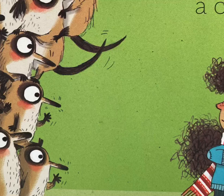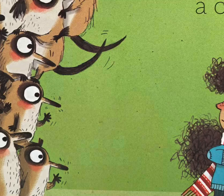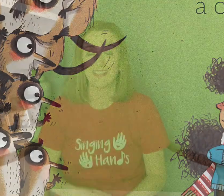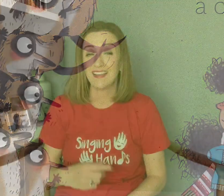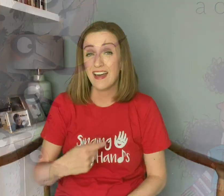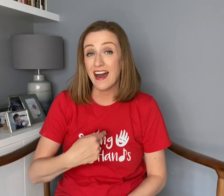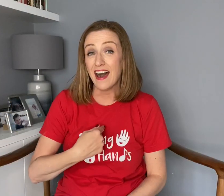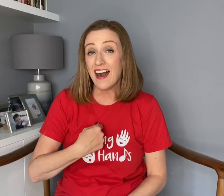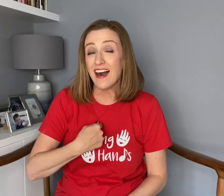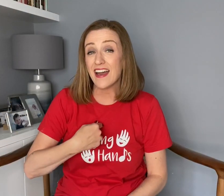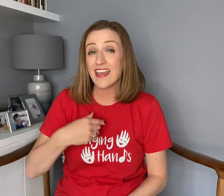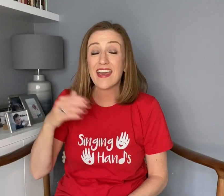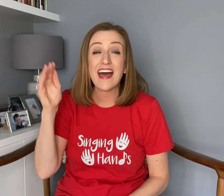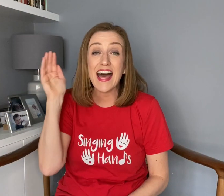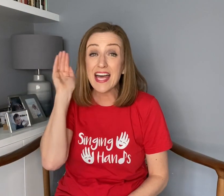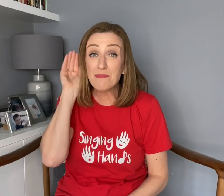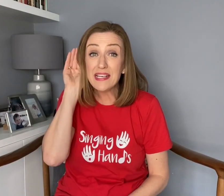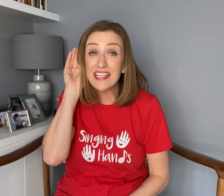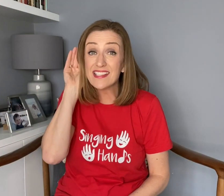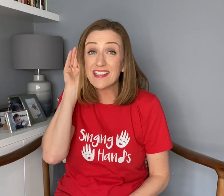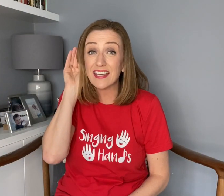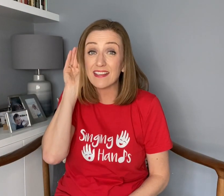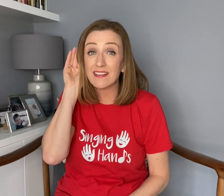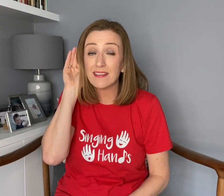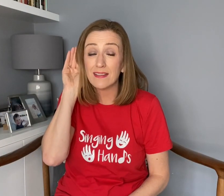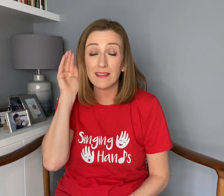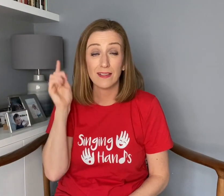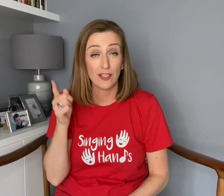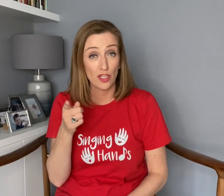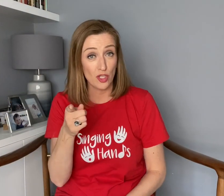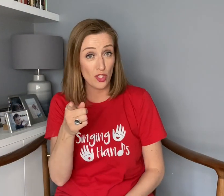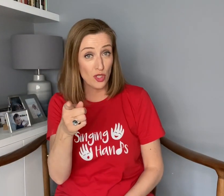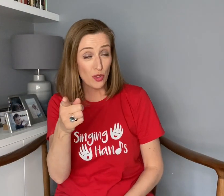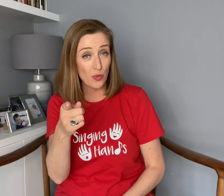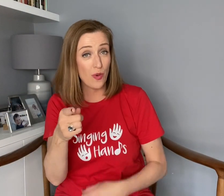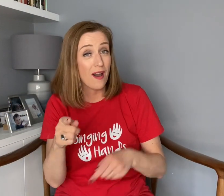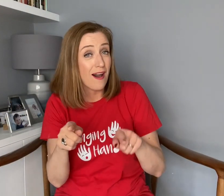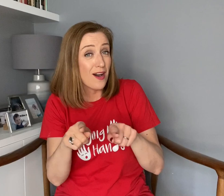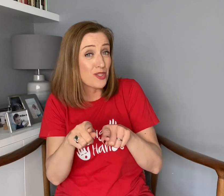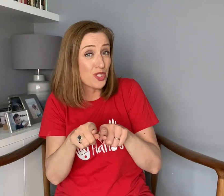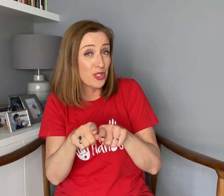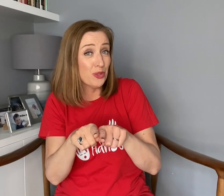I am safe. You are cold.